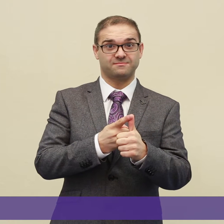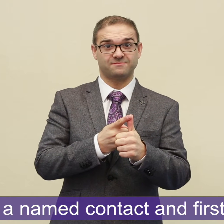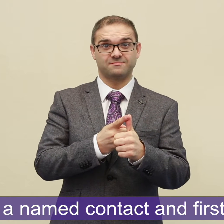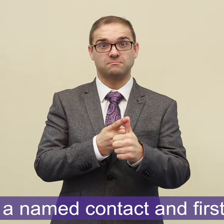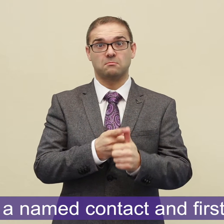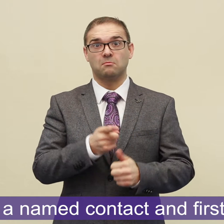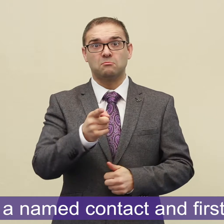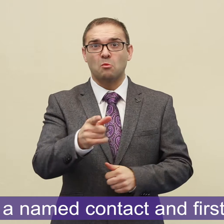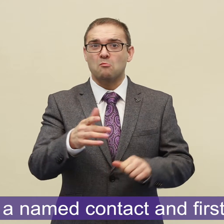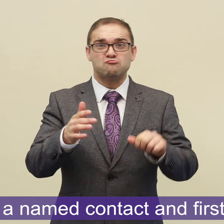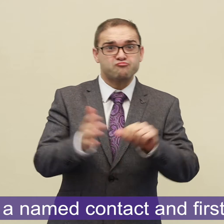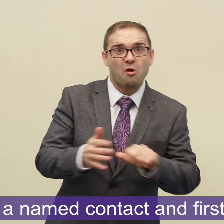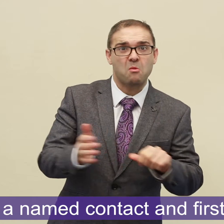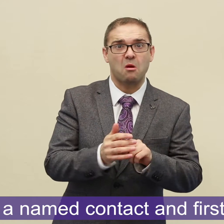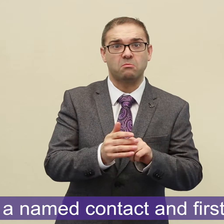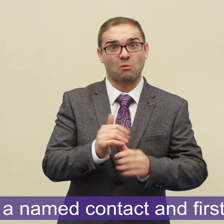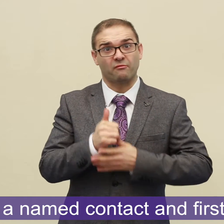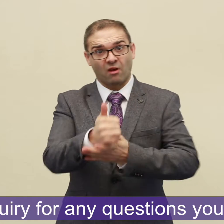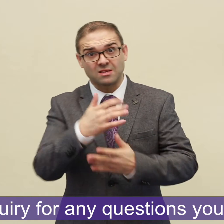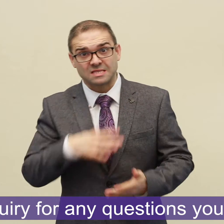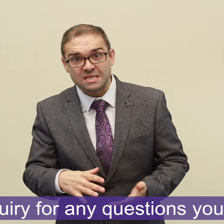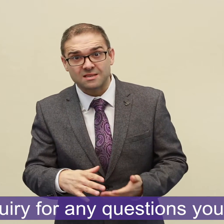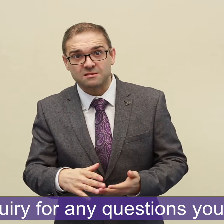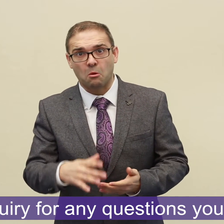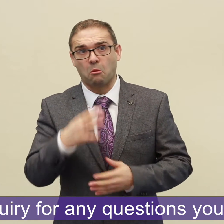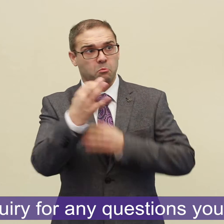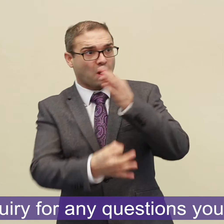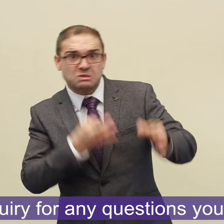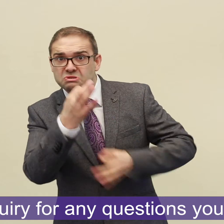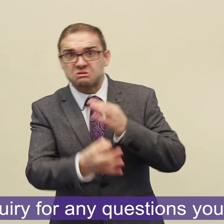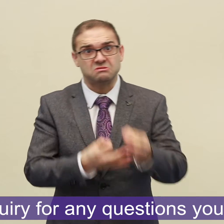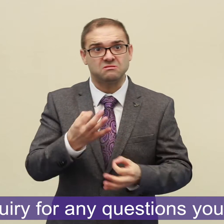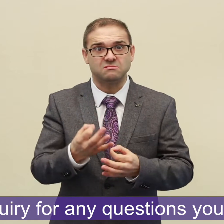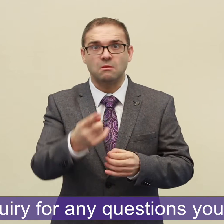Act as a name contact and first point of enquiry for any questions you have or advice you need.